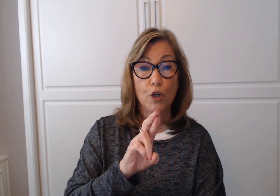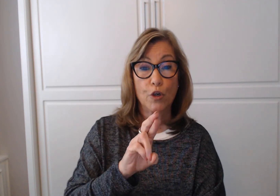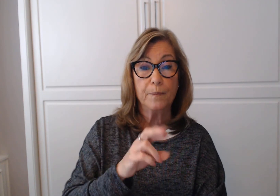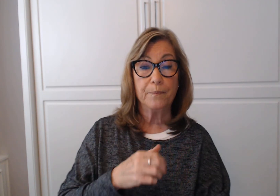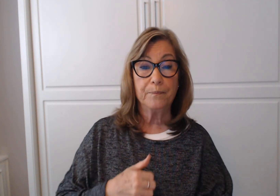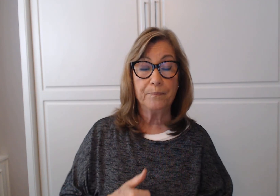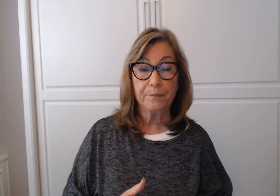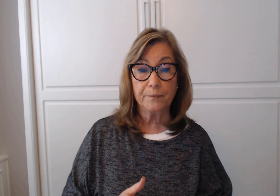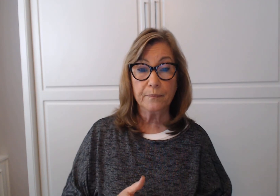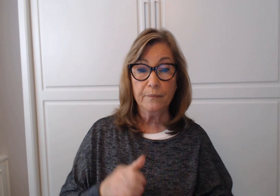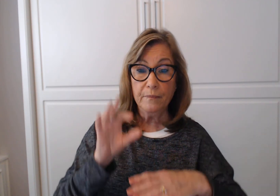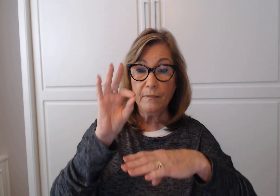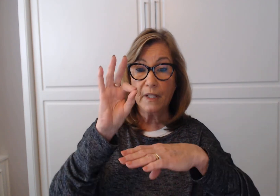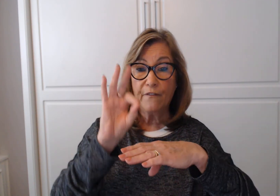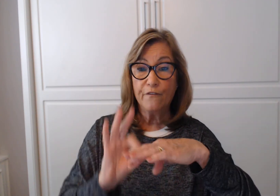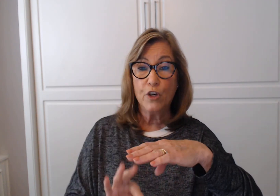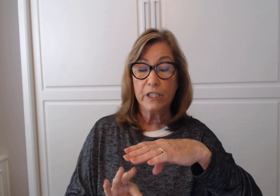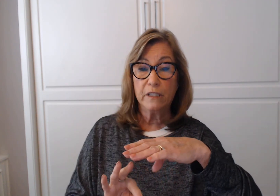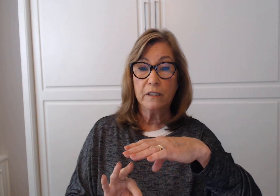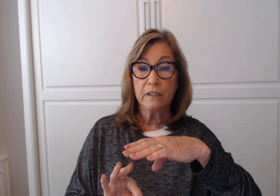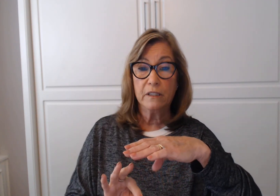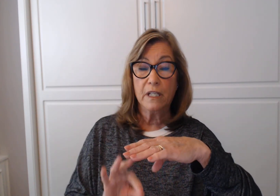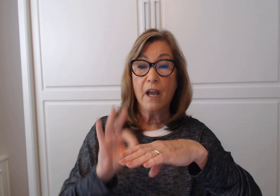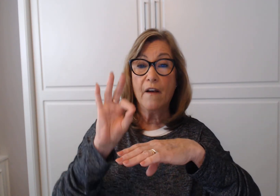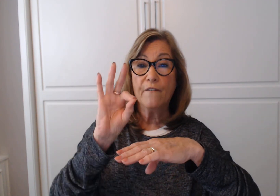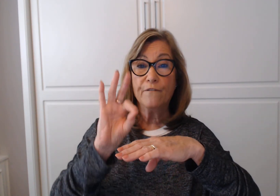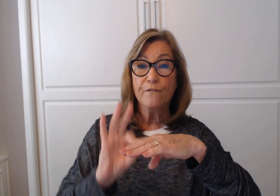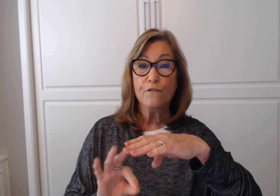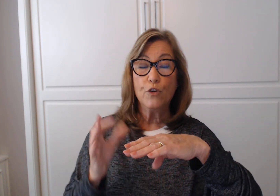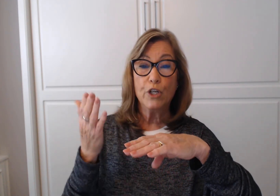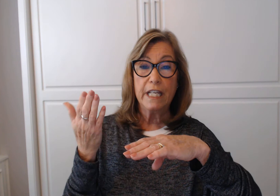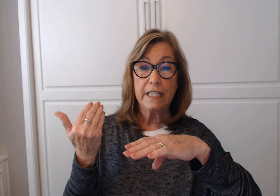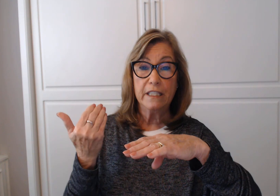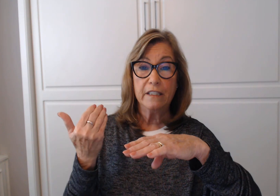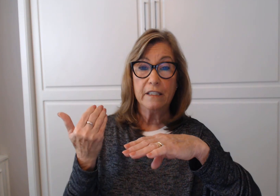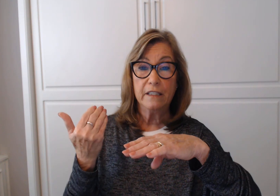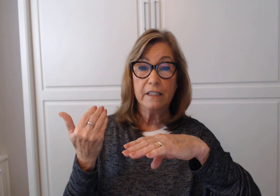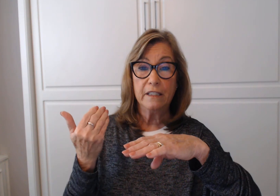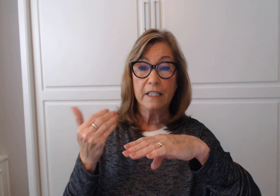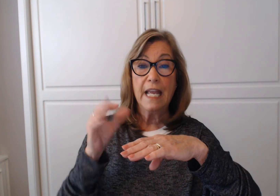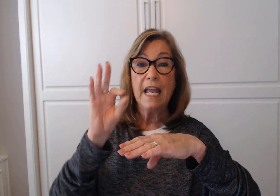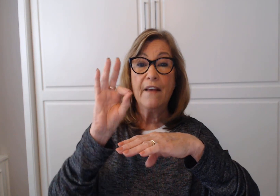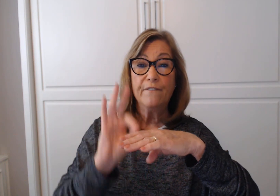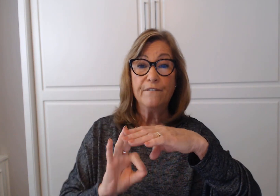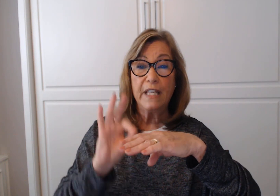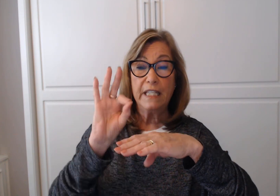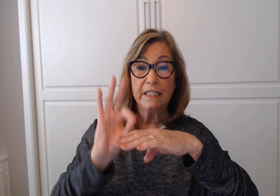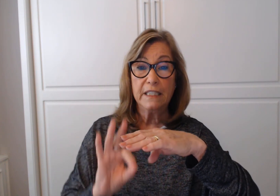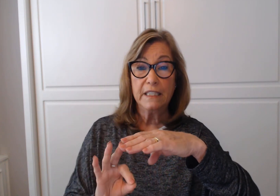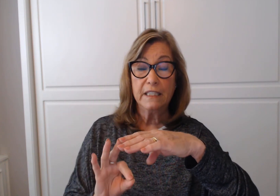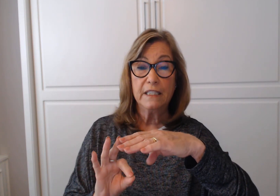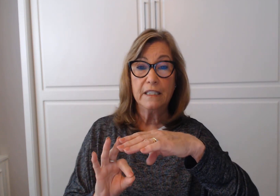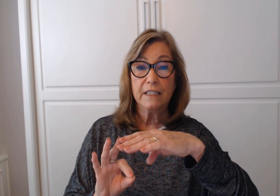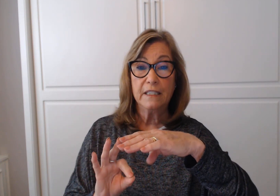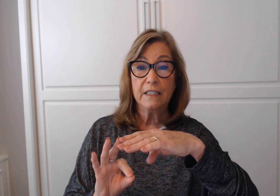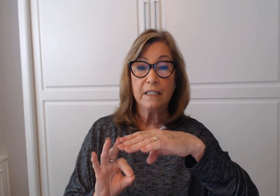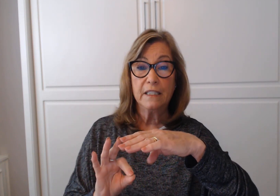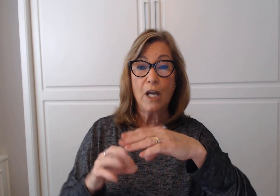Foot. Footed. Feet. Wrap. W